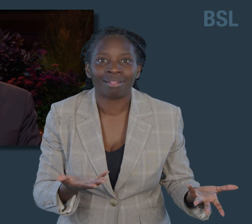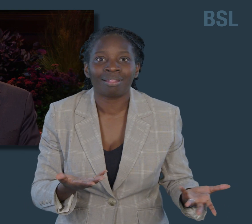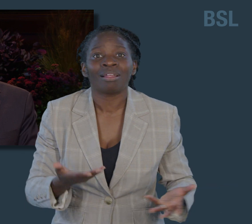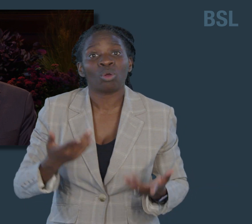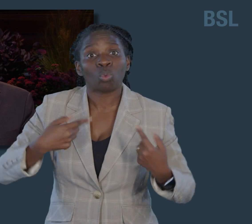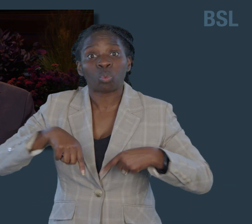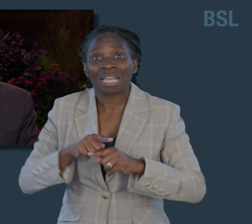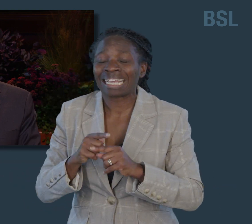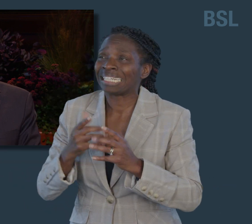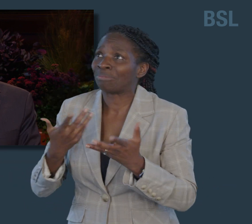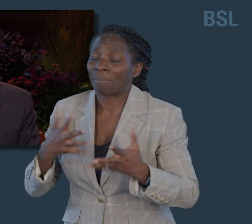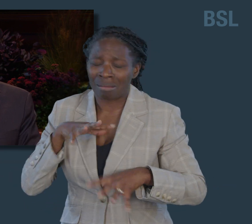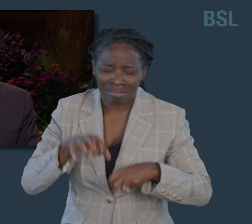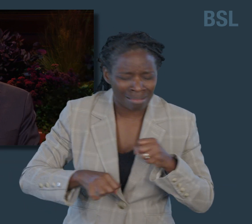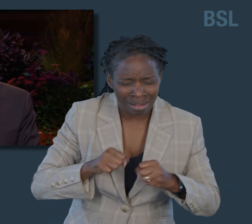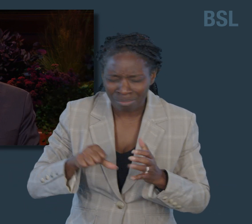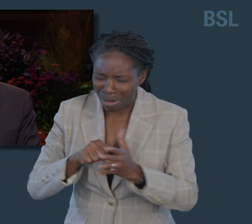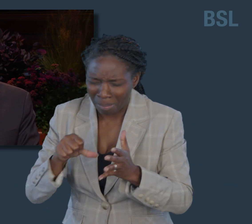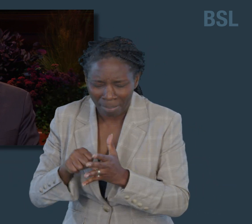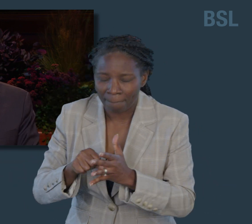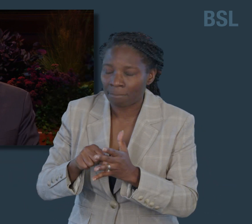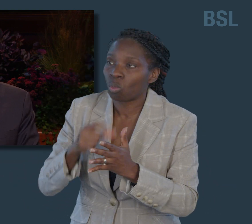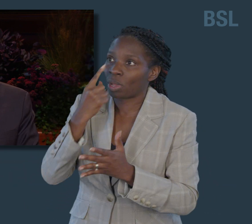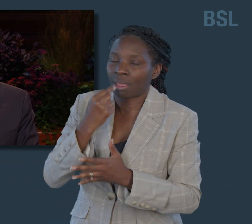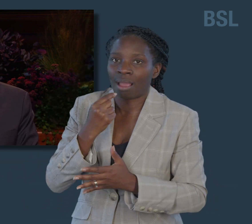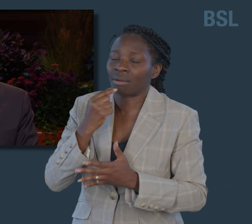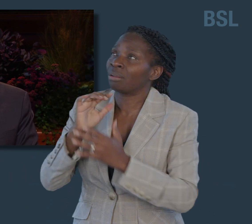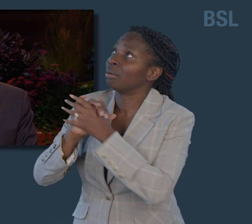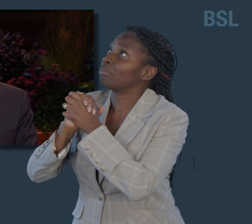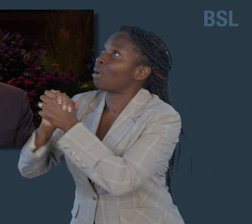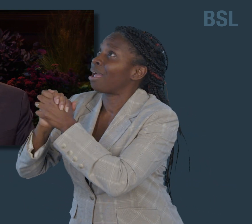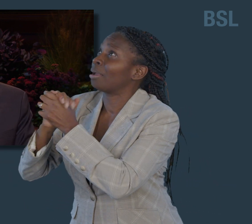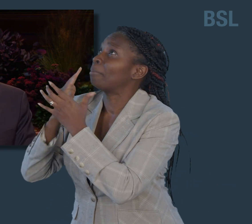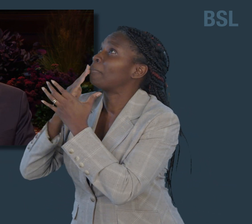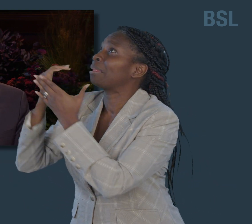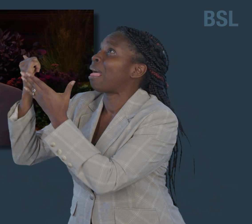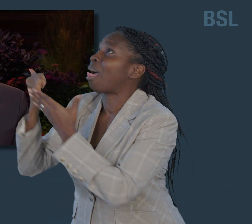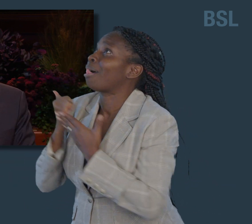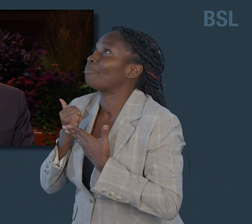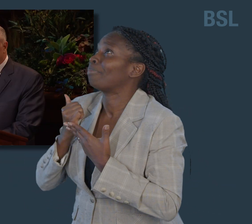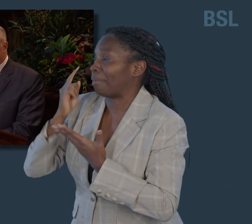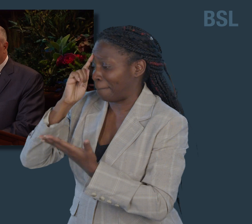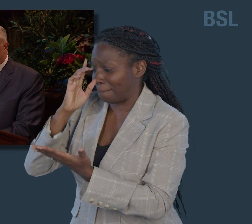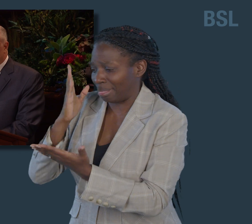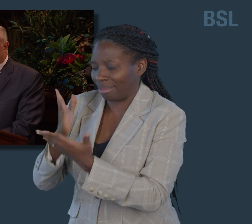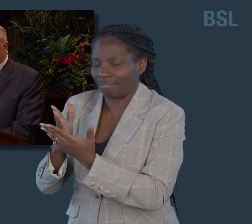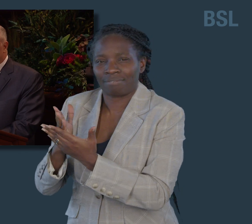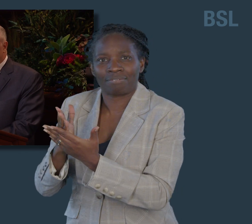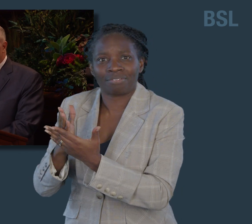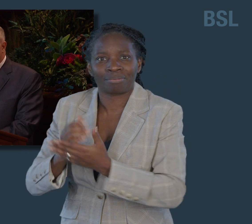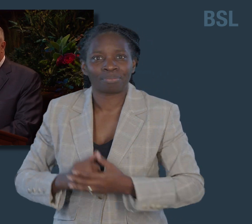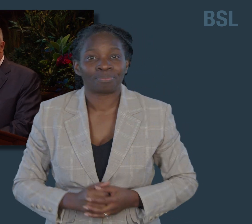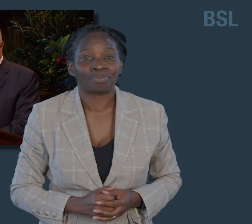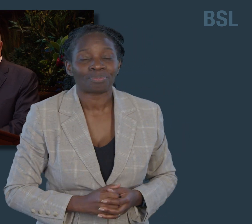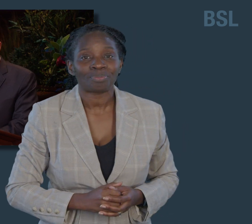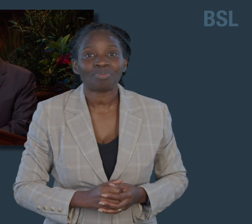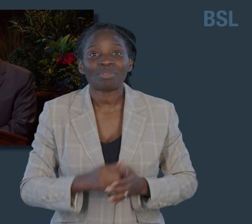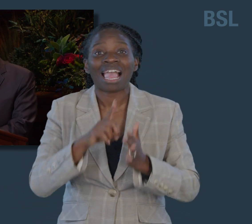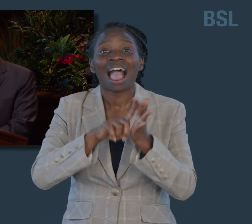cry out, Help thou, my unbelief. Ed O'Neill A. Maxwell once taught that the